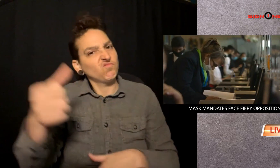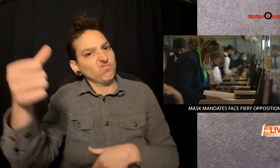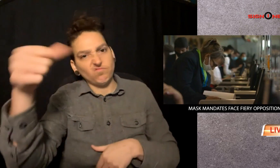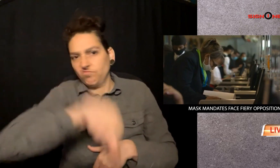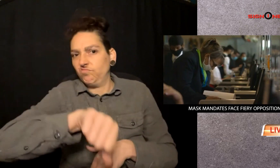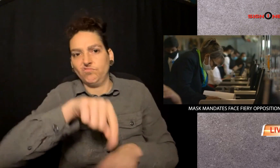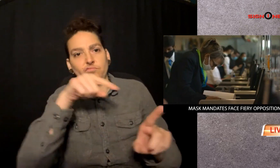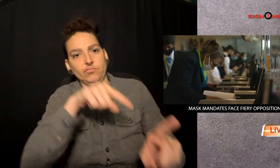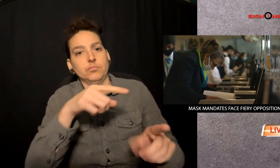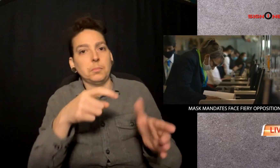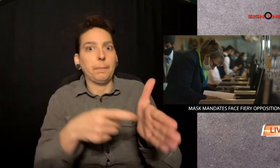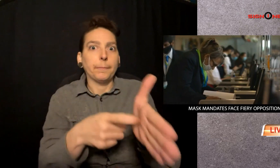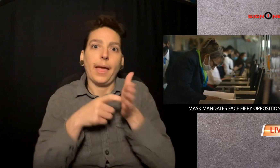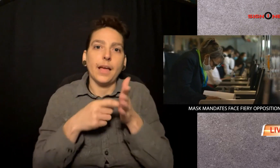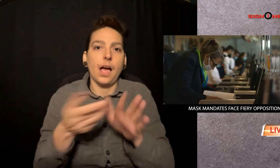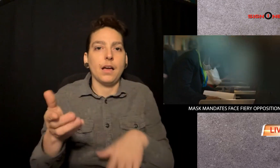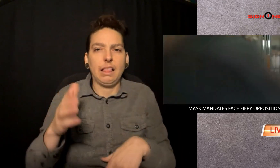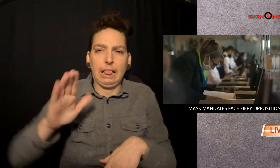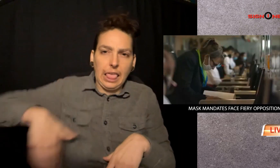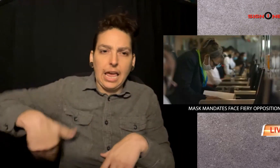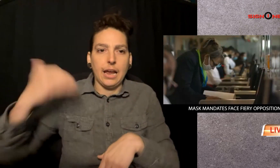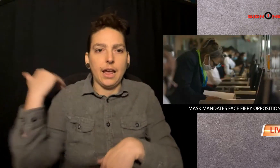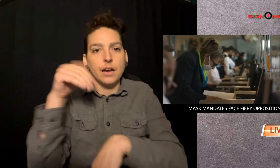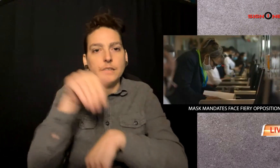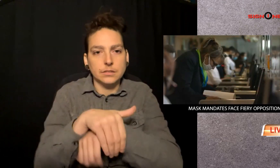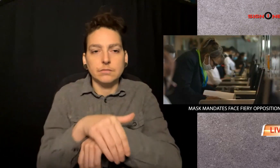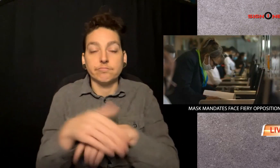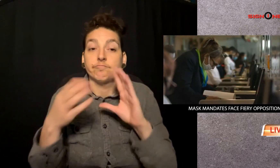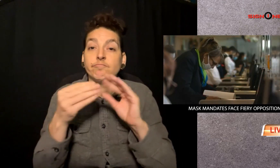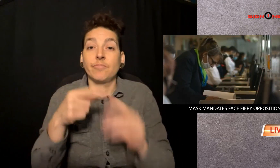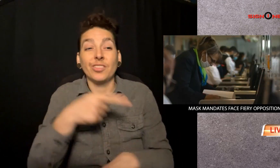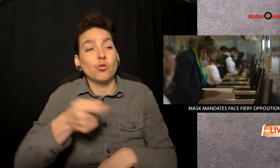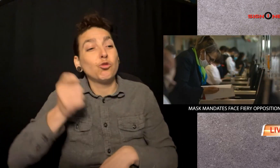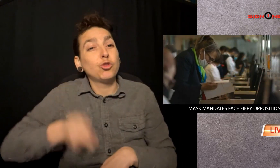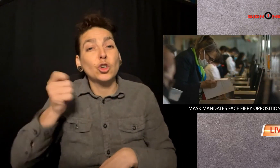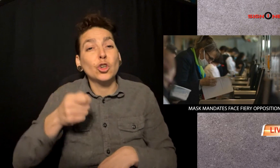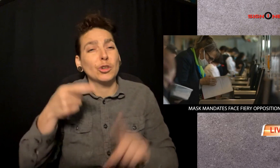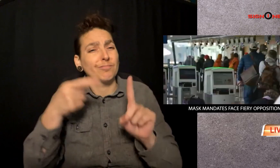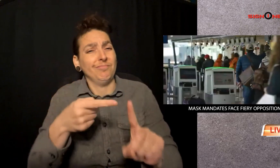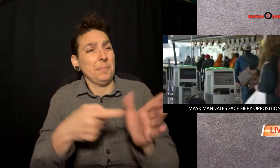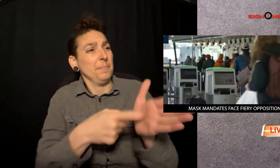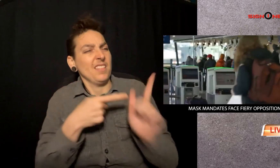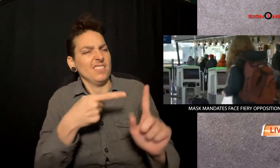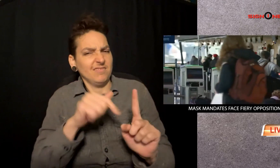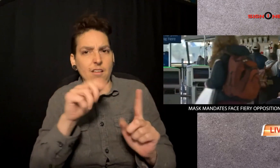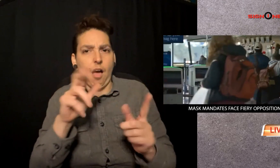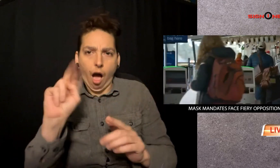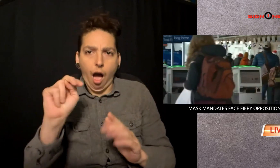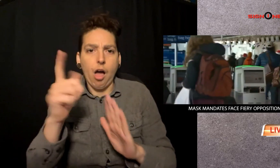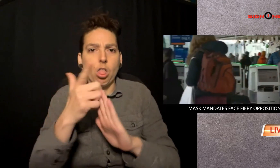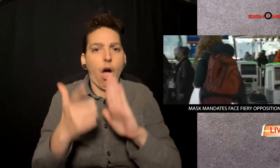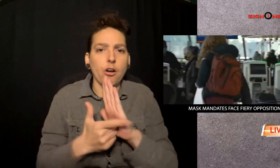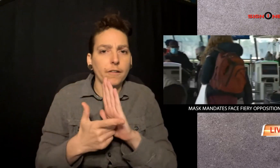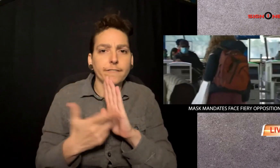A federal judge in Florida struck down the mandate late last night, ruling the mandate is unlawful